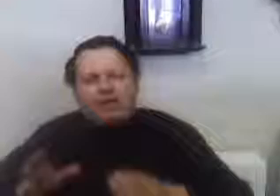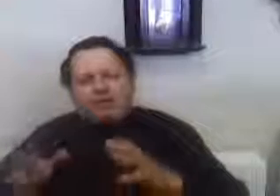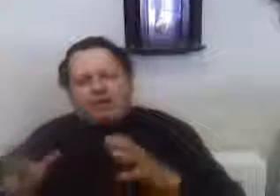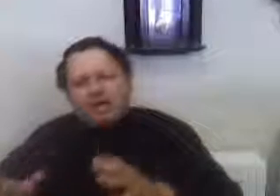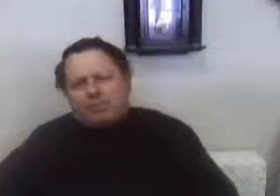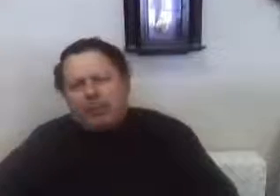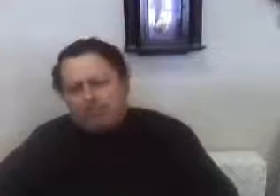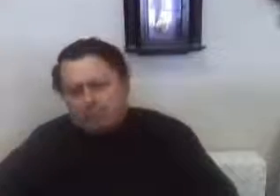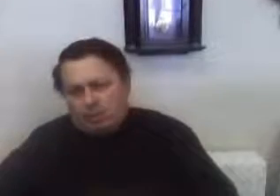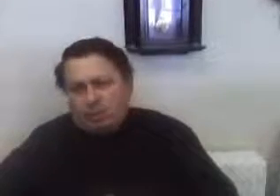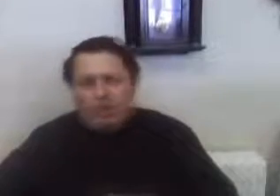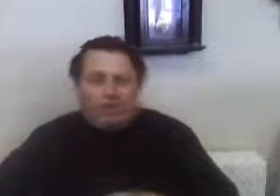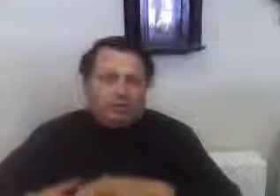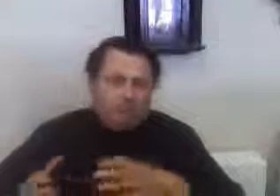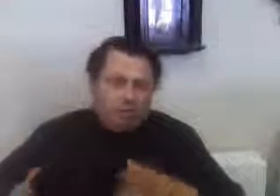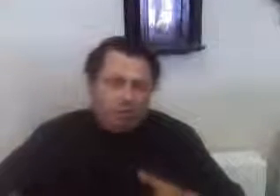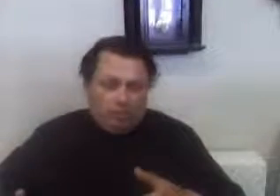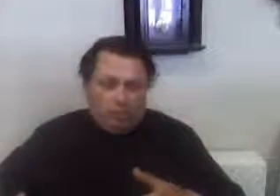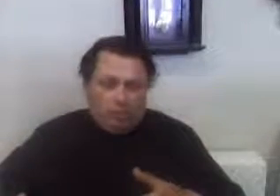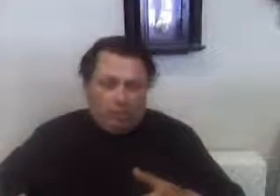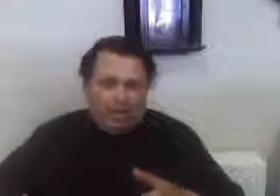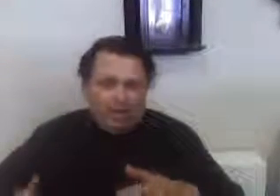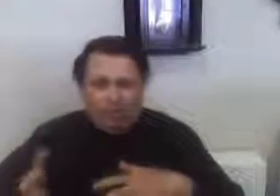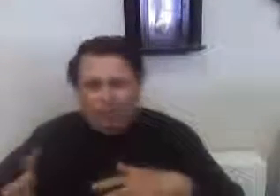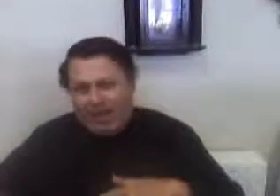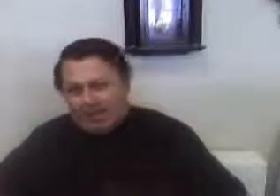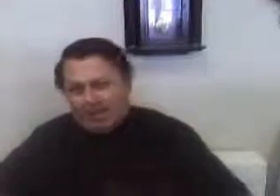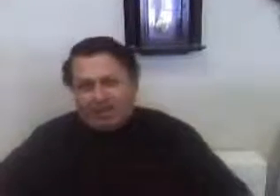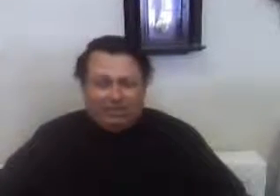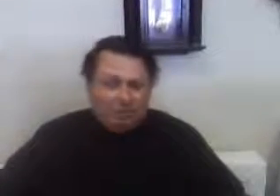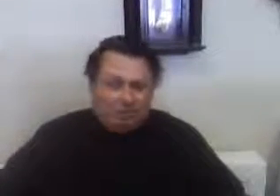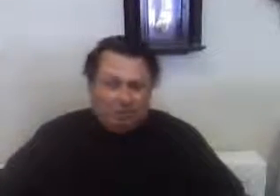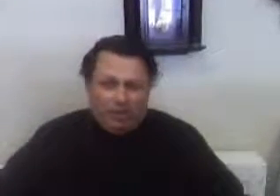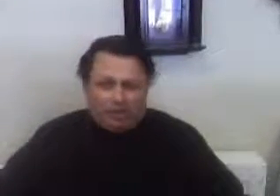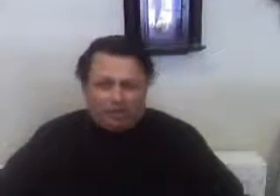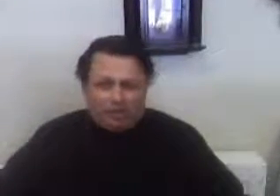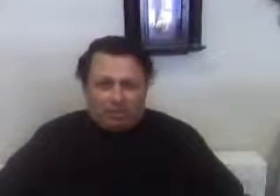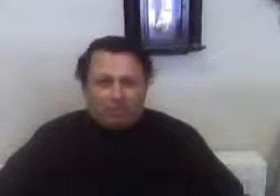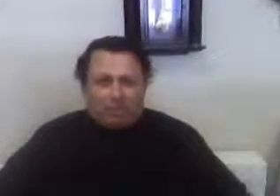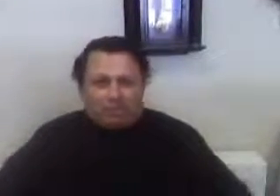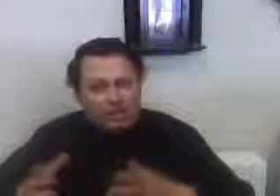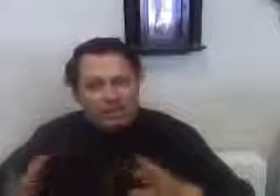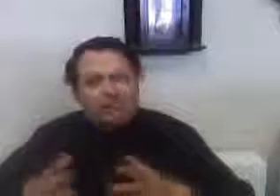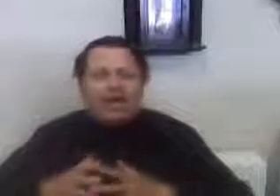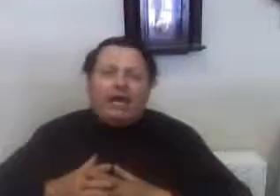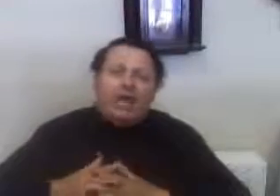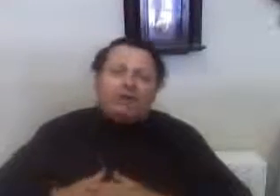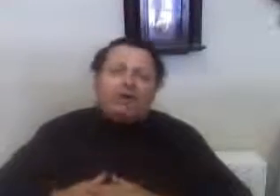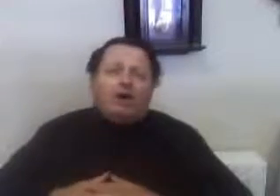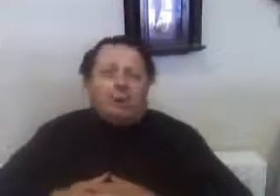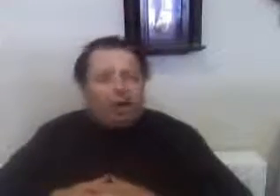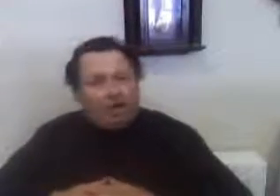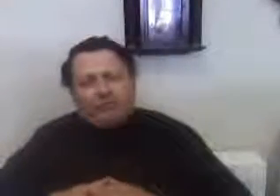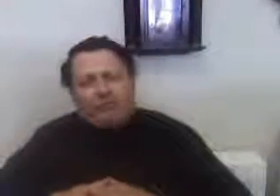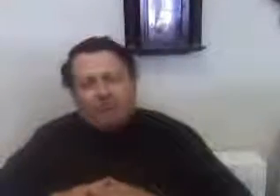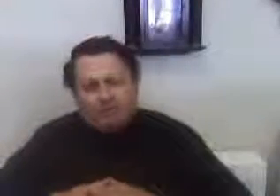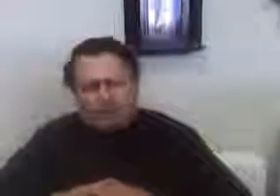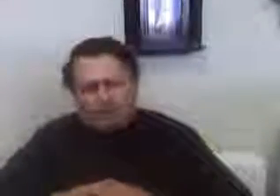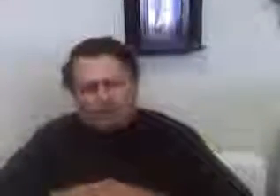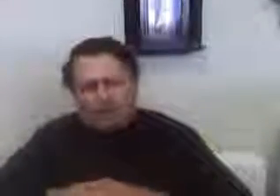of them getting paid minimum wage or near minimum wage or barely livable wages, they should have part of that 30 billion